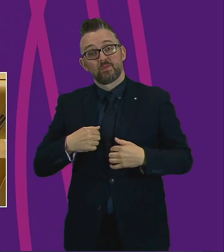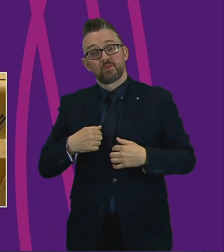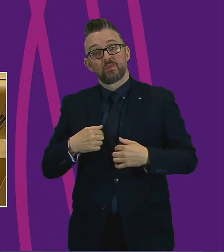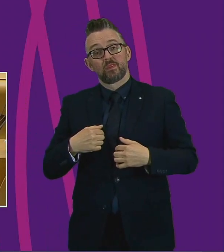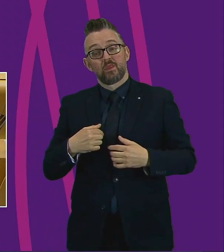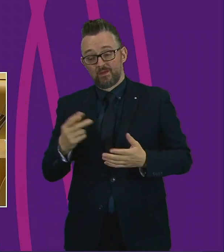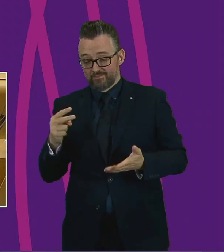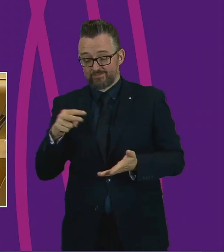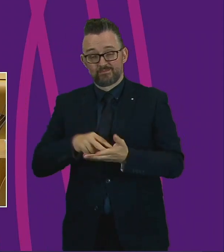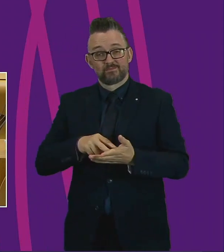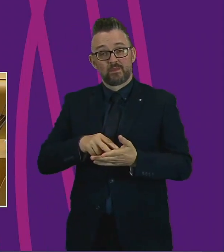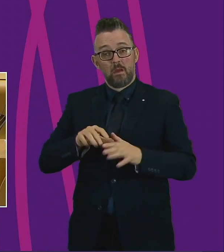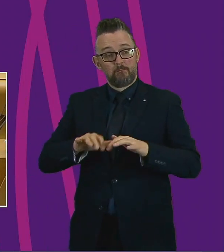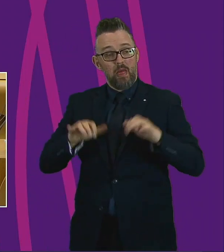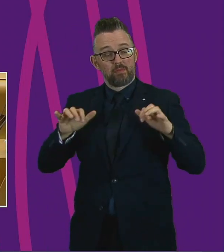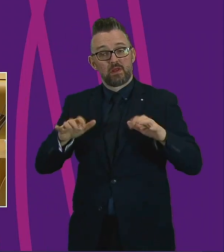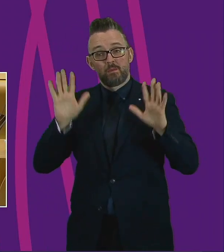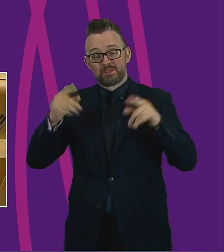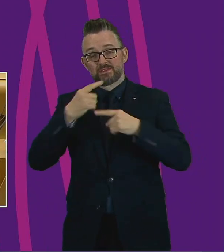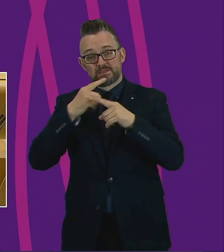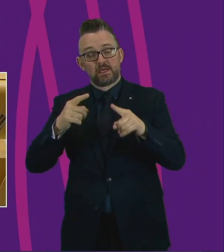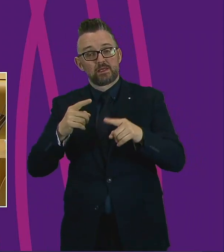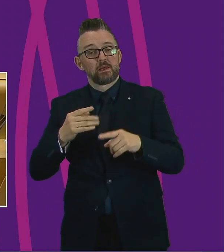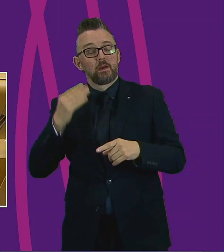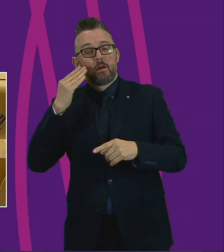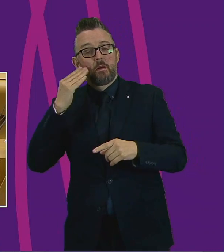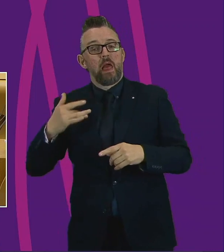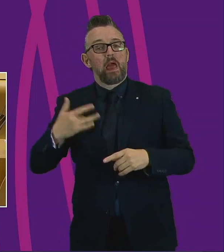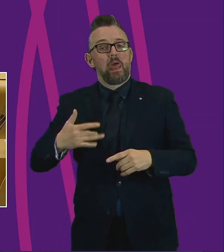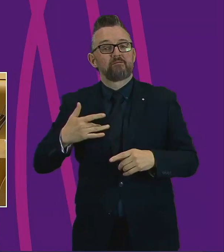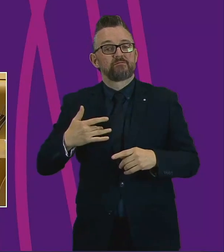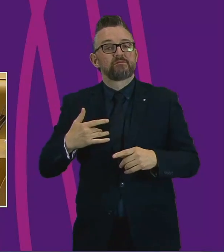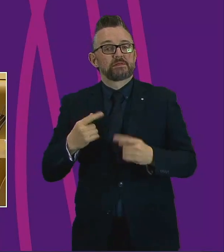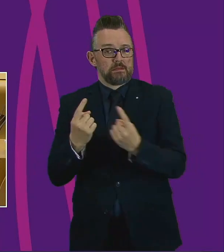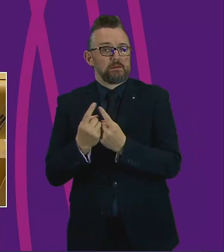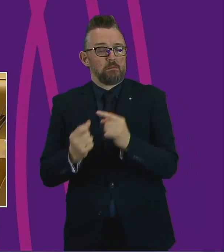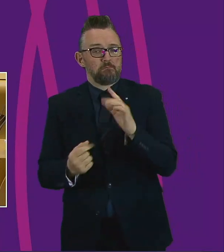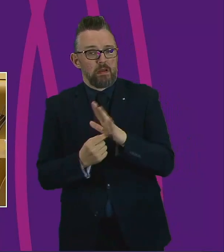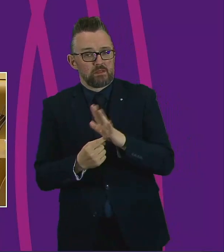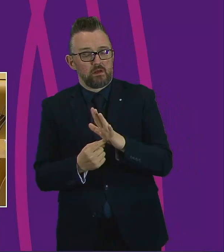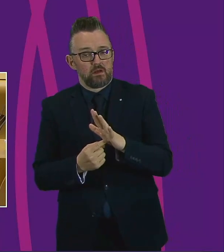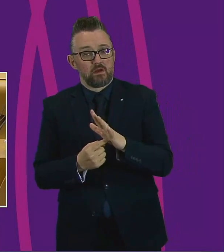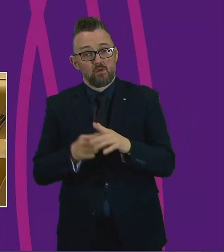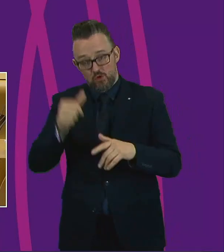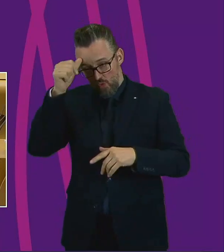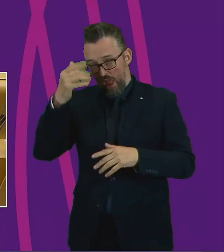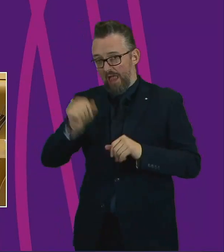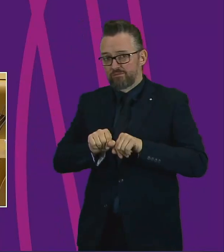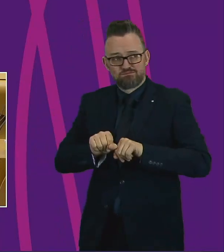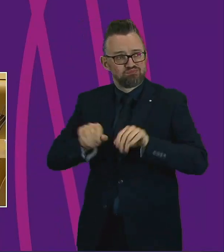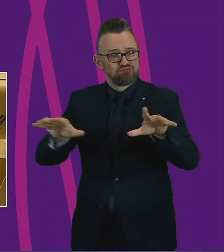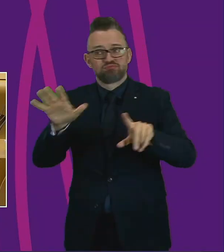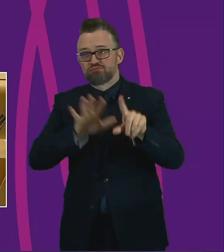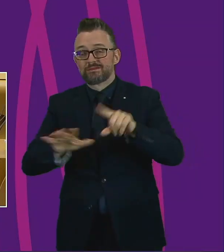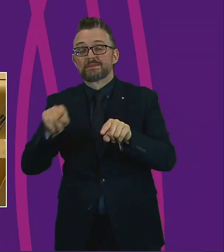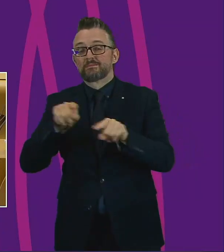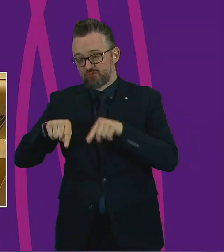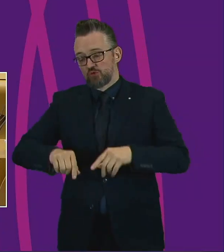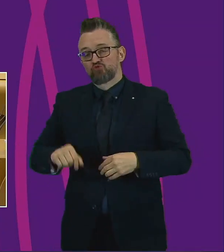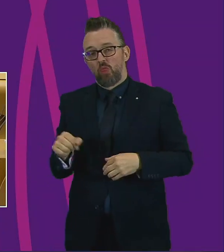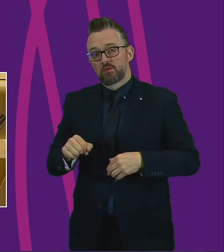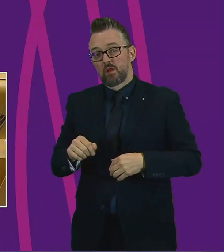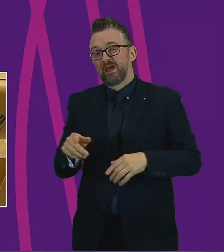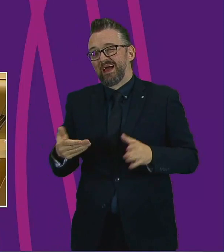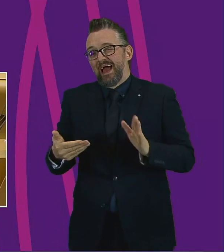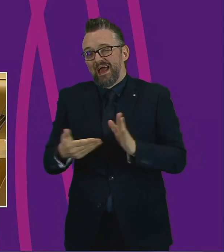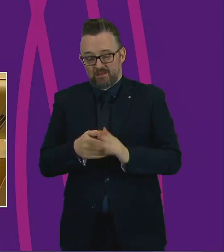without acknowledging the Black Lives Matter movement. We've seen protests across the world, including here in Scotland, but we've also seen how COVID